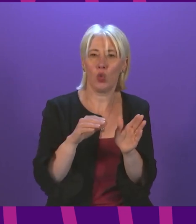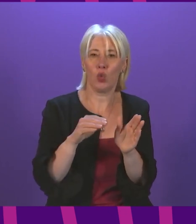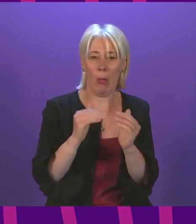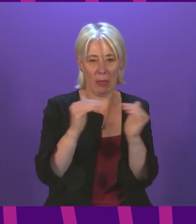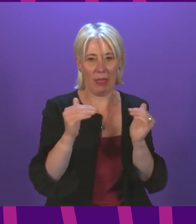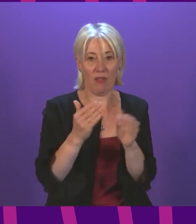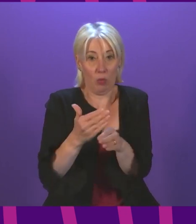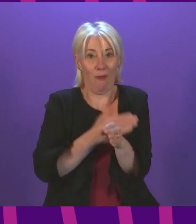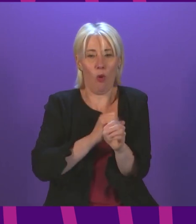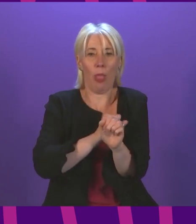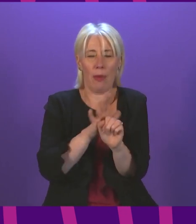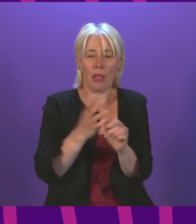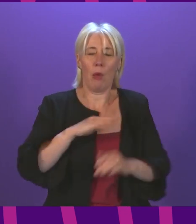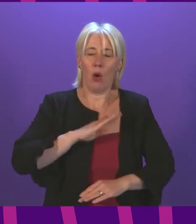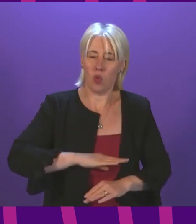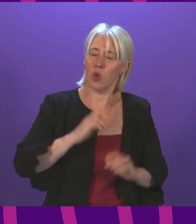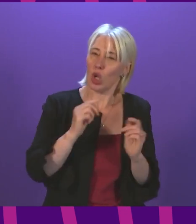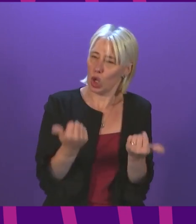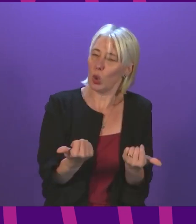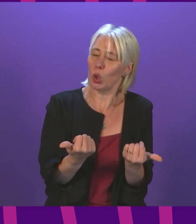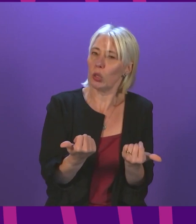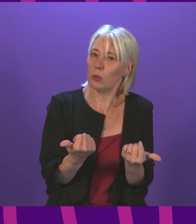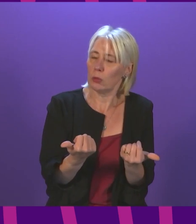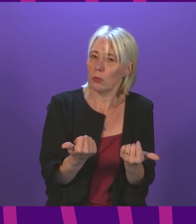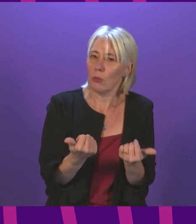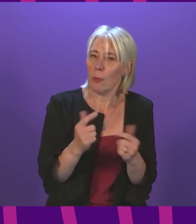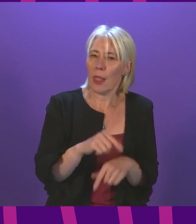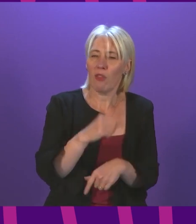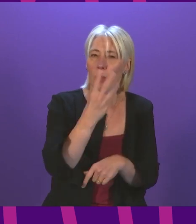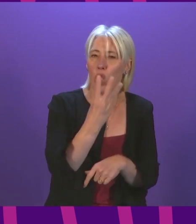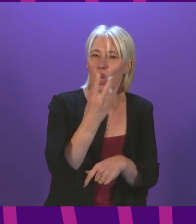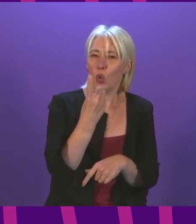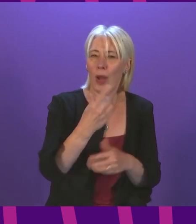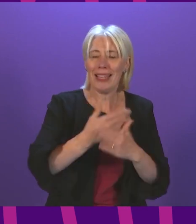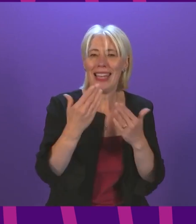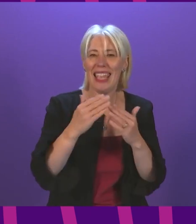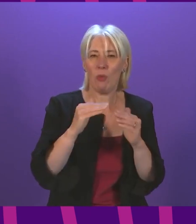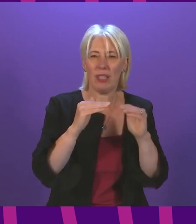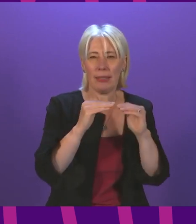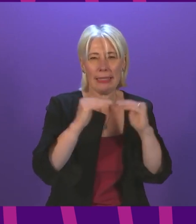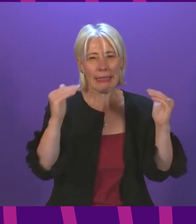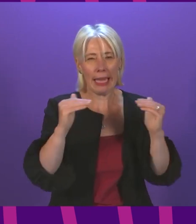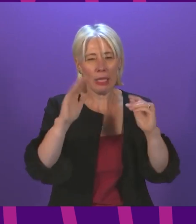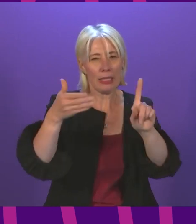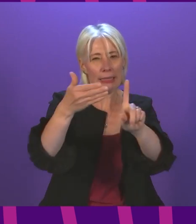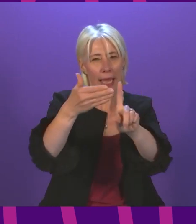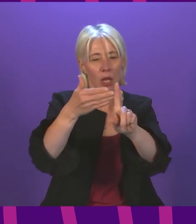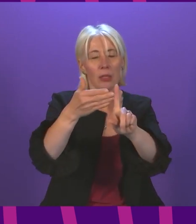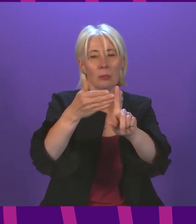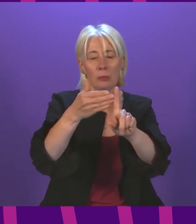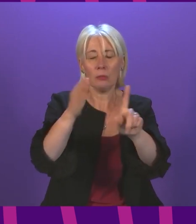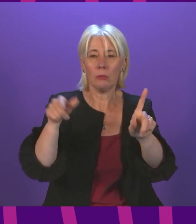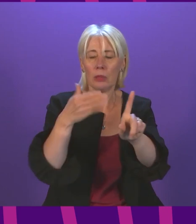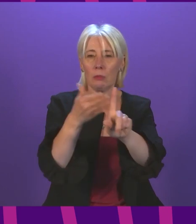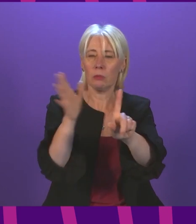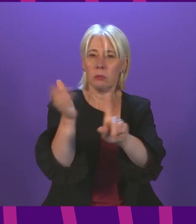that is good in terms of the 31 day standard the target is being met there that